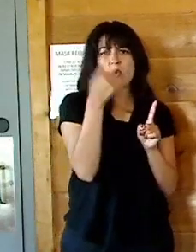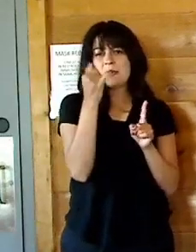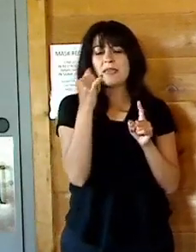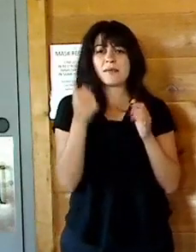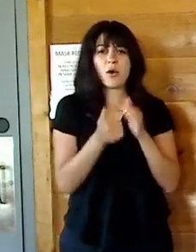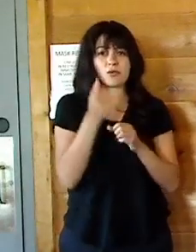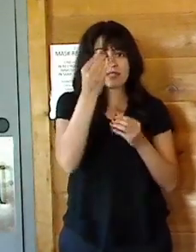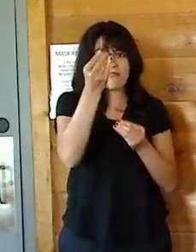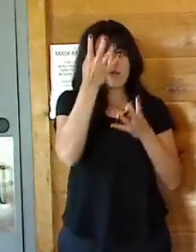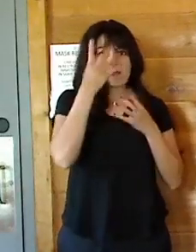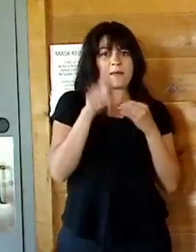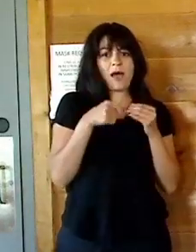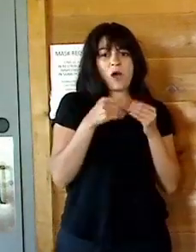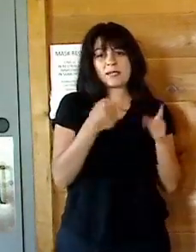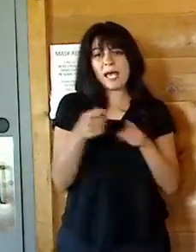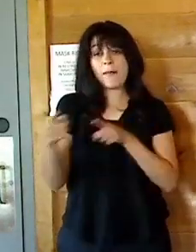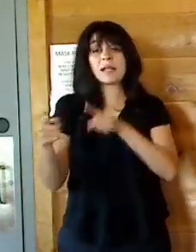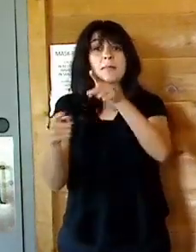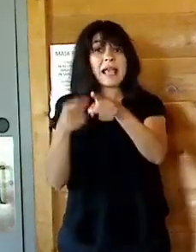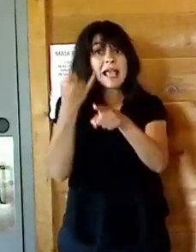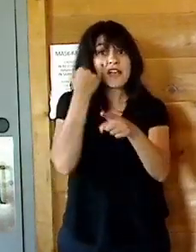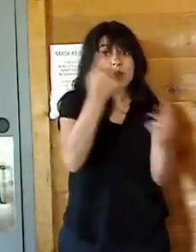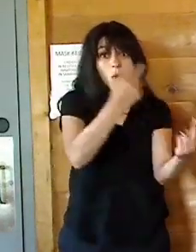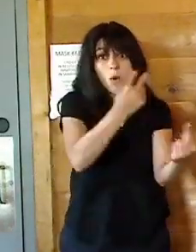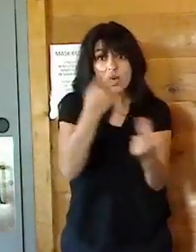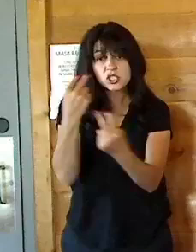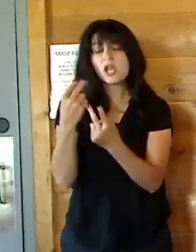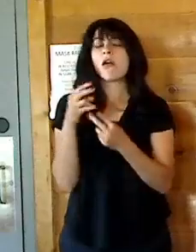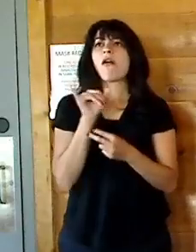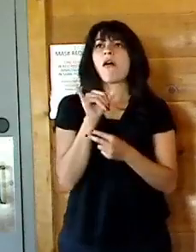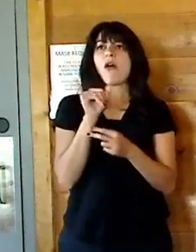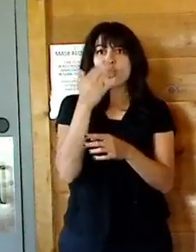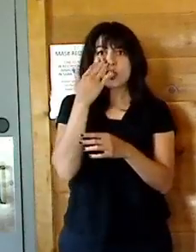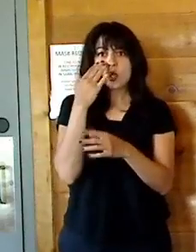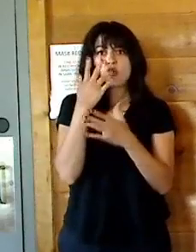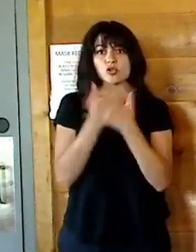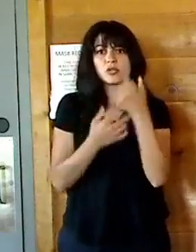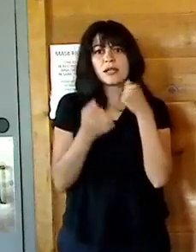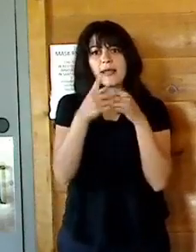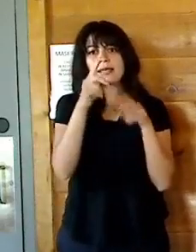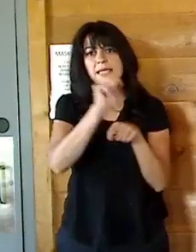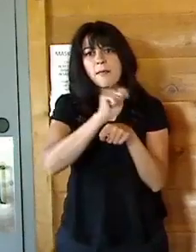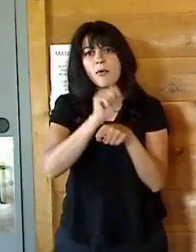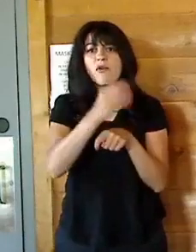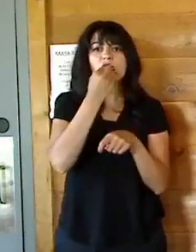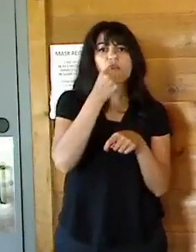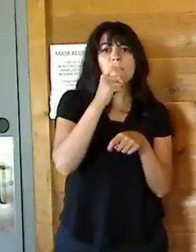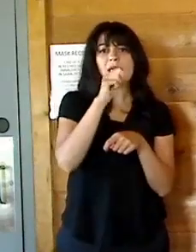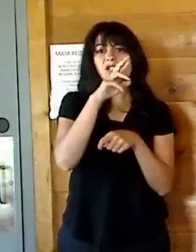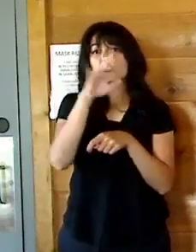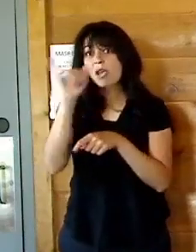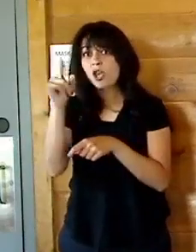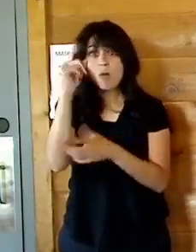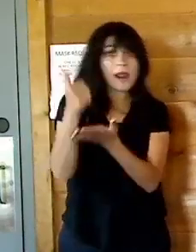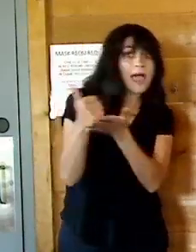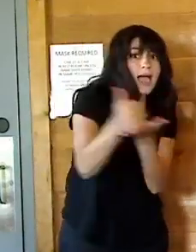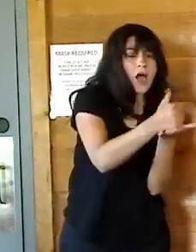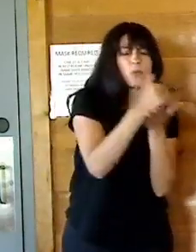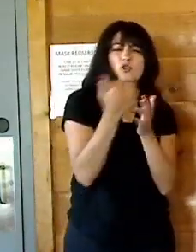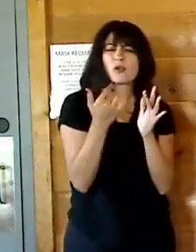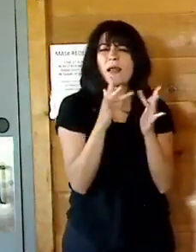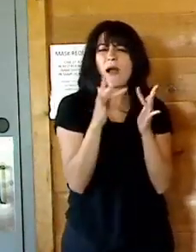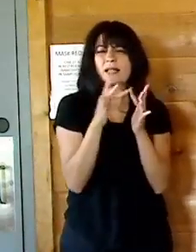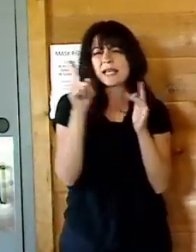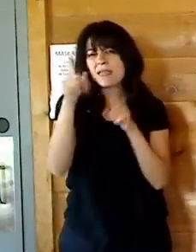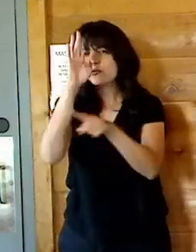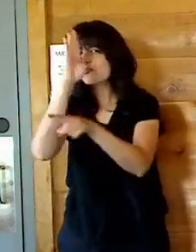about what's Okay. So but if you're all watching and you know of the Trinity Temple food pantry and you want to be of some help, please do try to reach out to